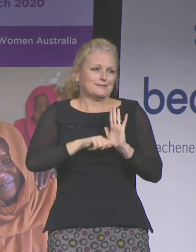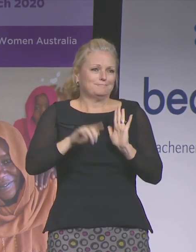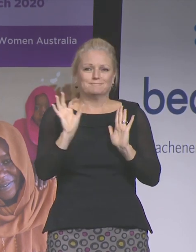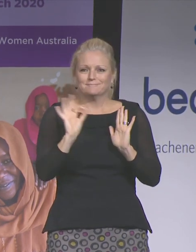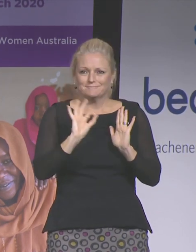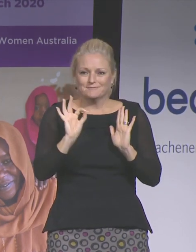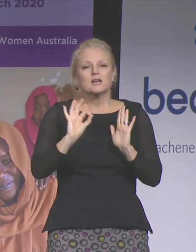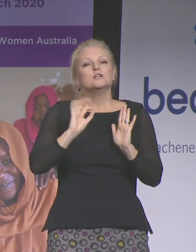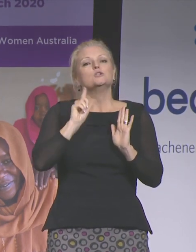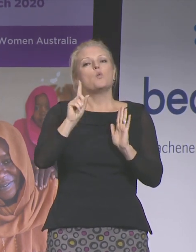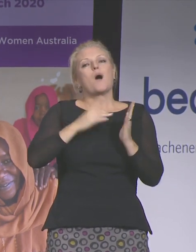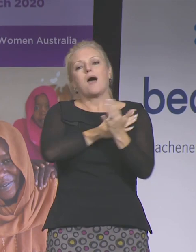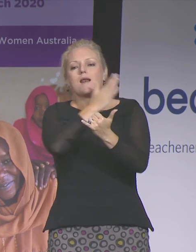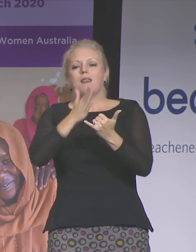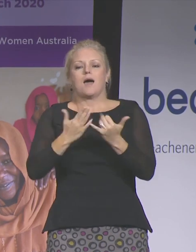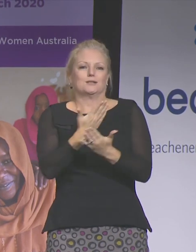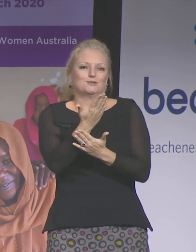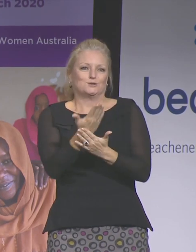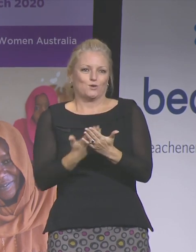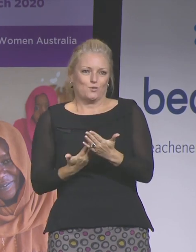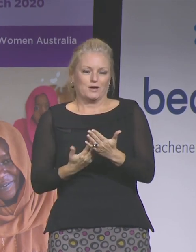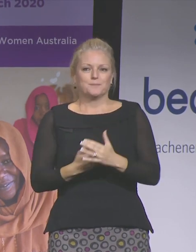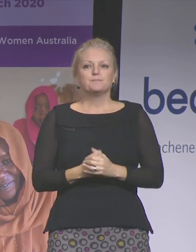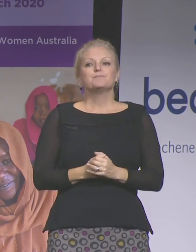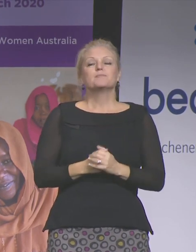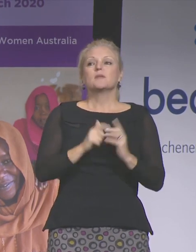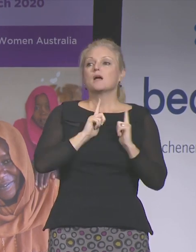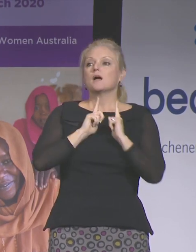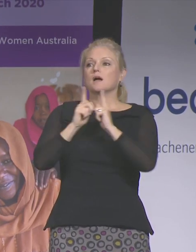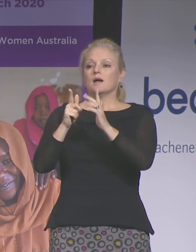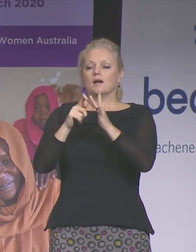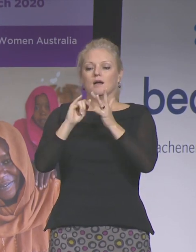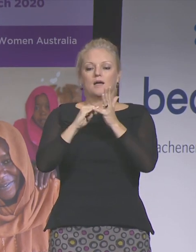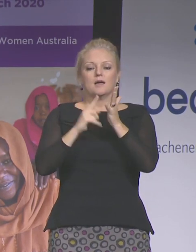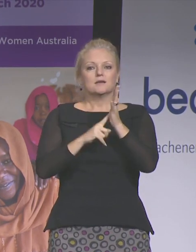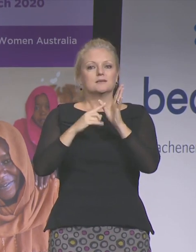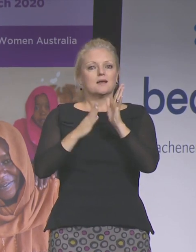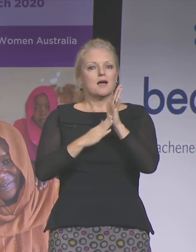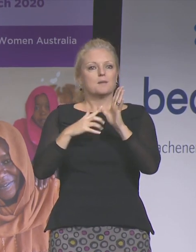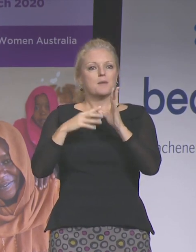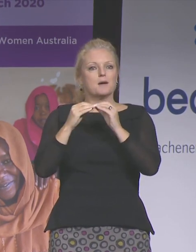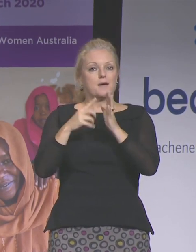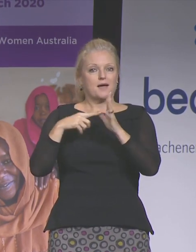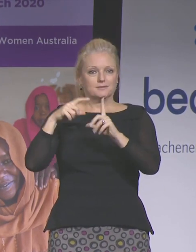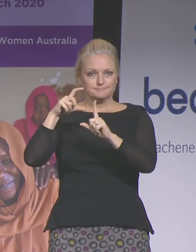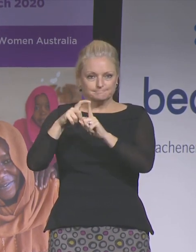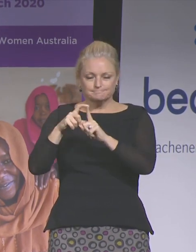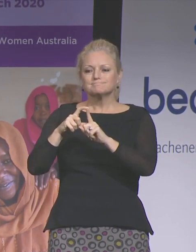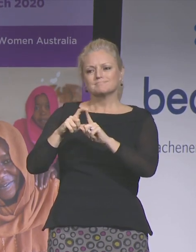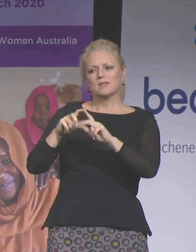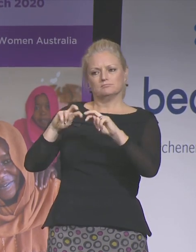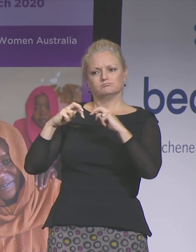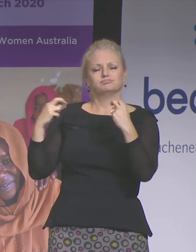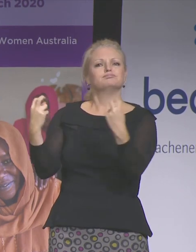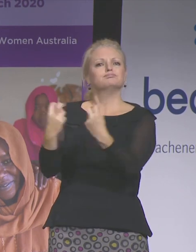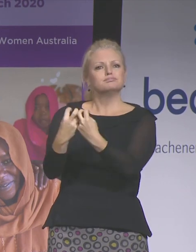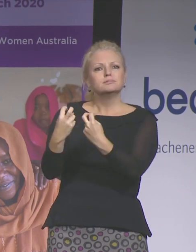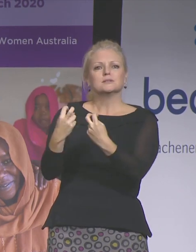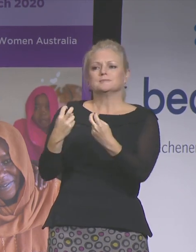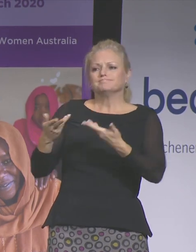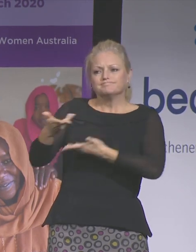final story. I'm in Islamabad now, facilitating a small round table for members of the media.